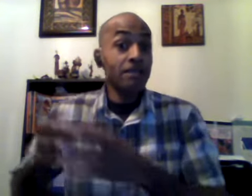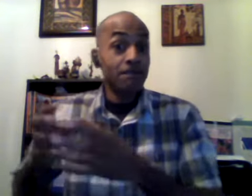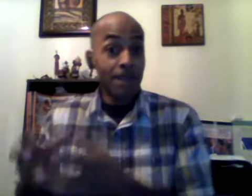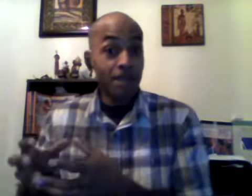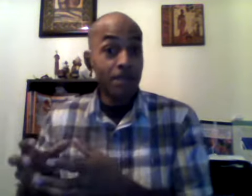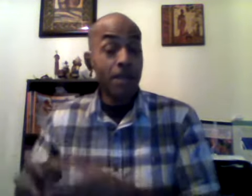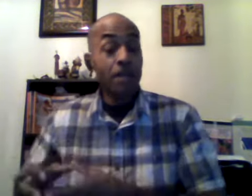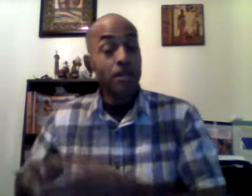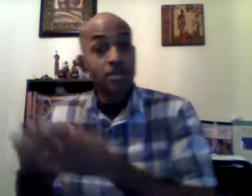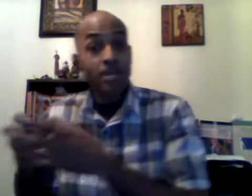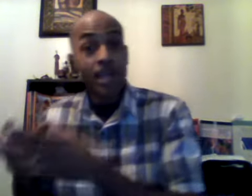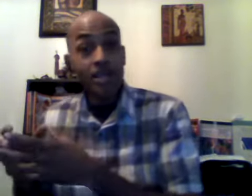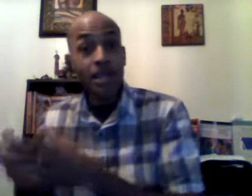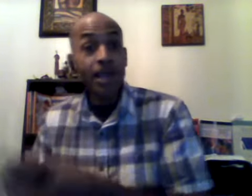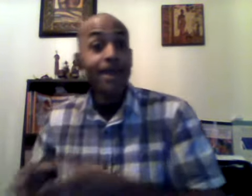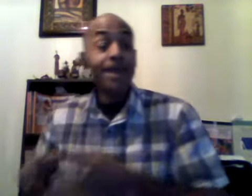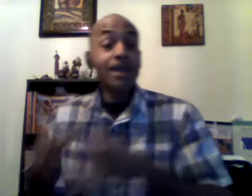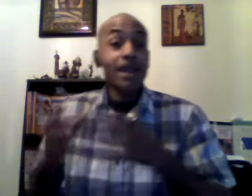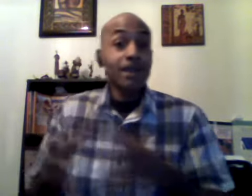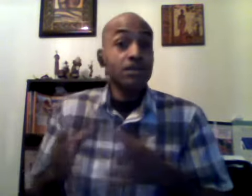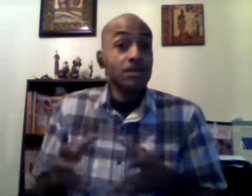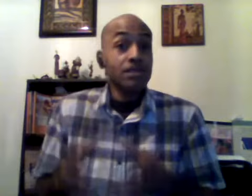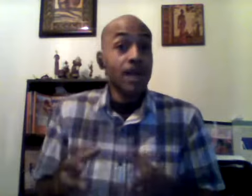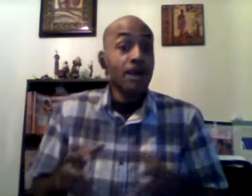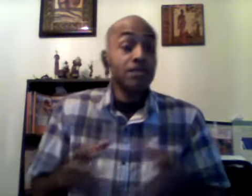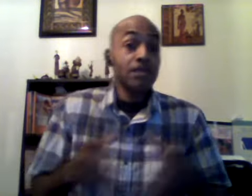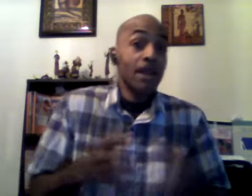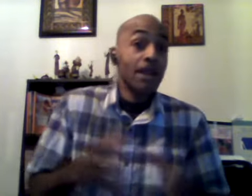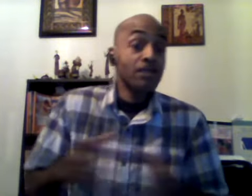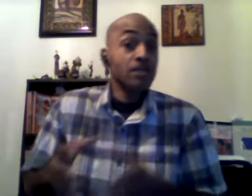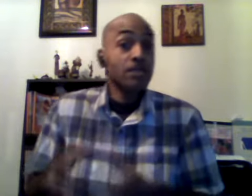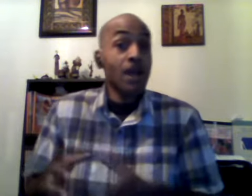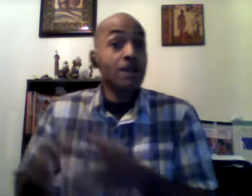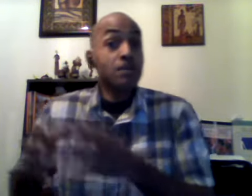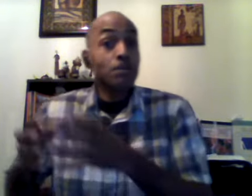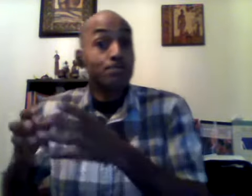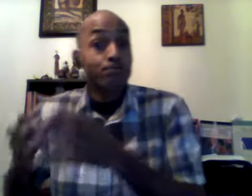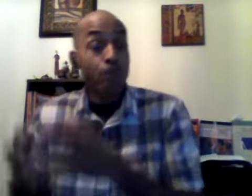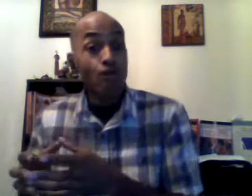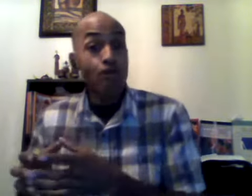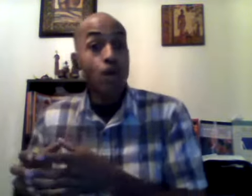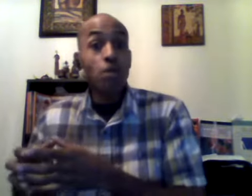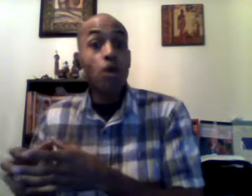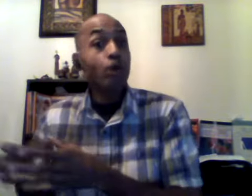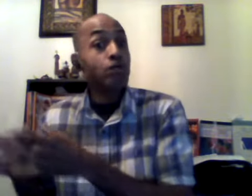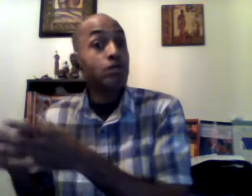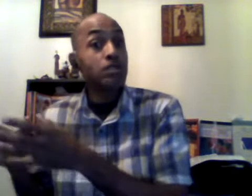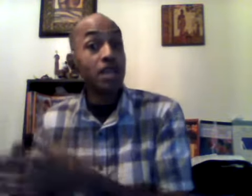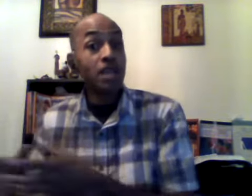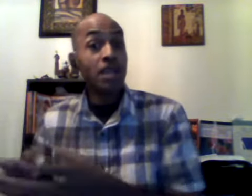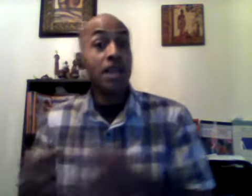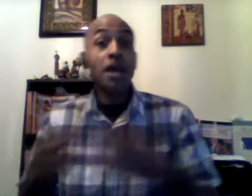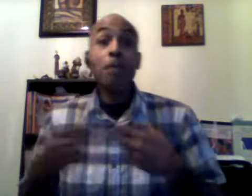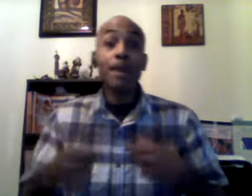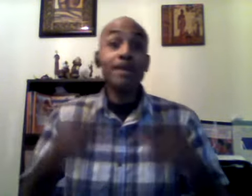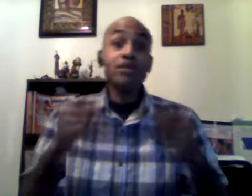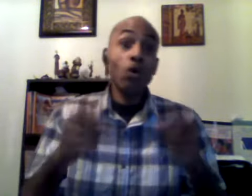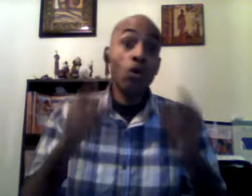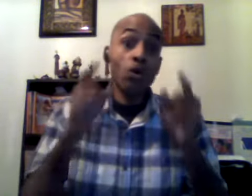develop and create a exercise an exercise program or routine based on